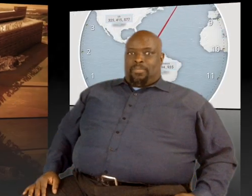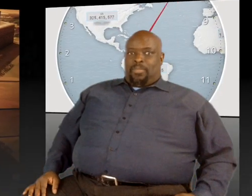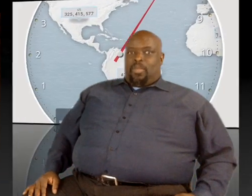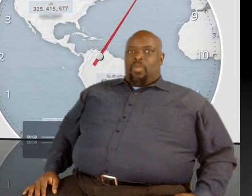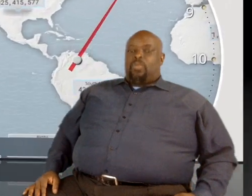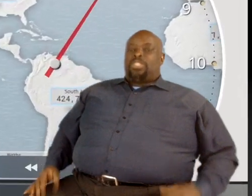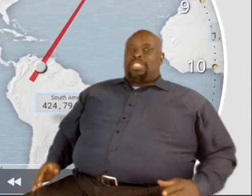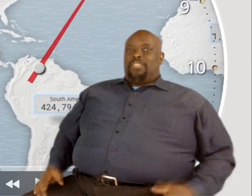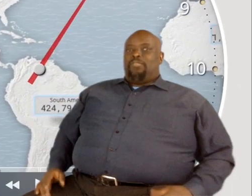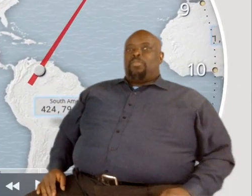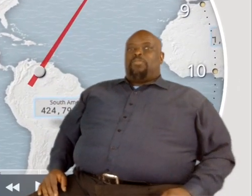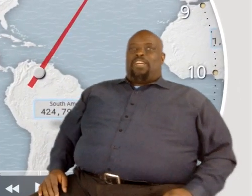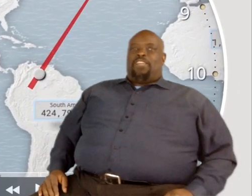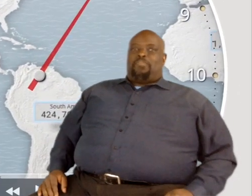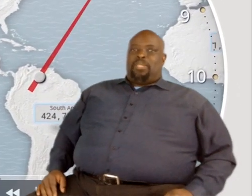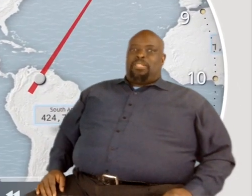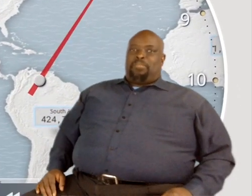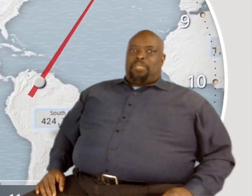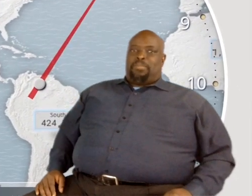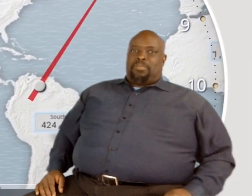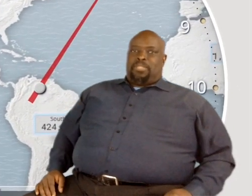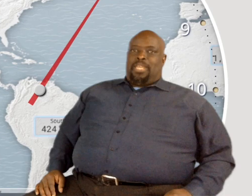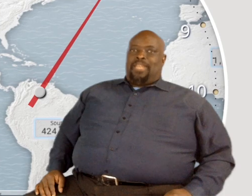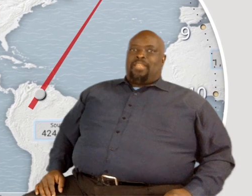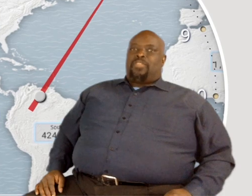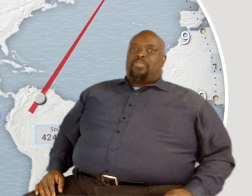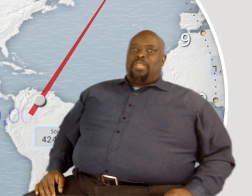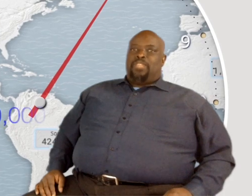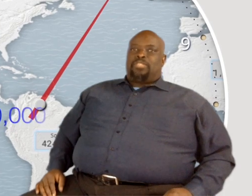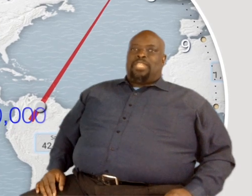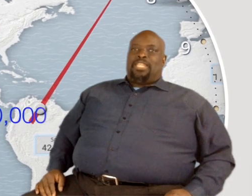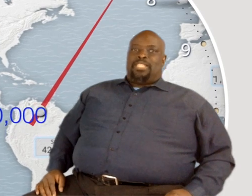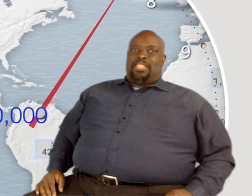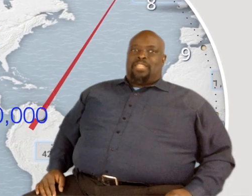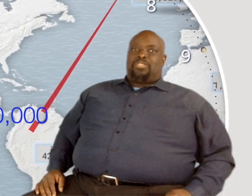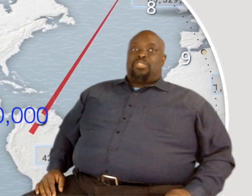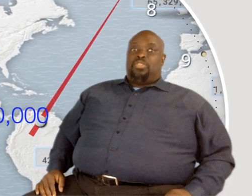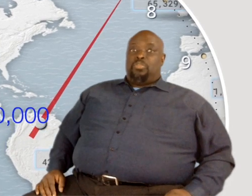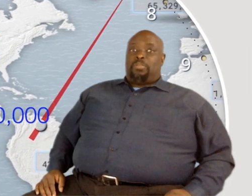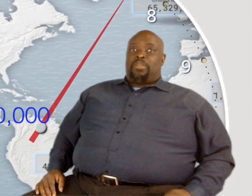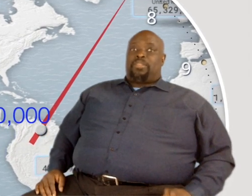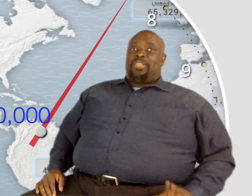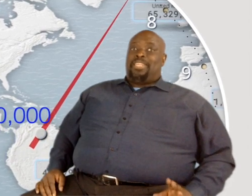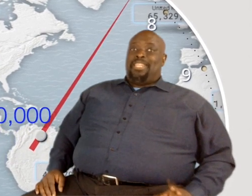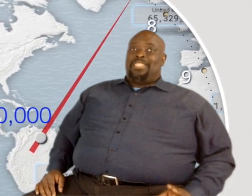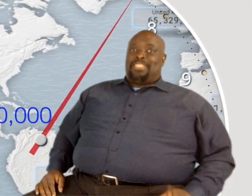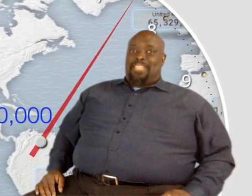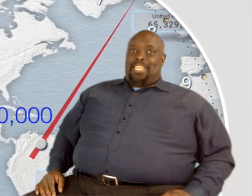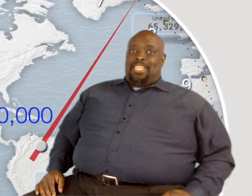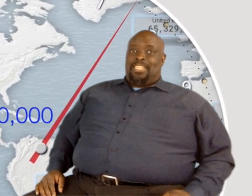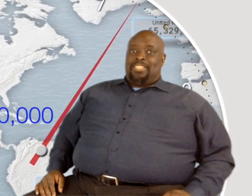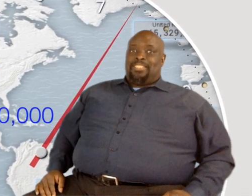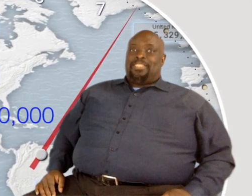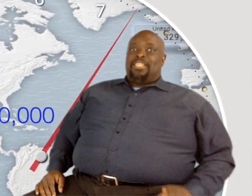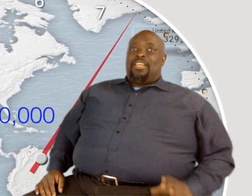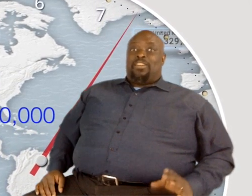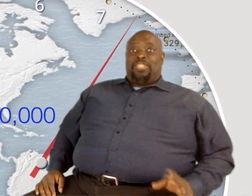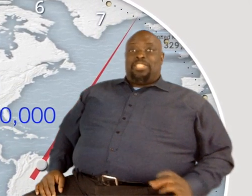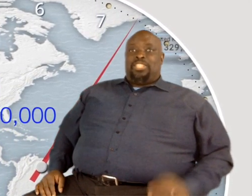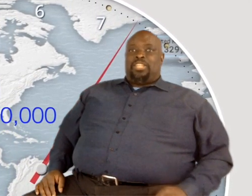With 7.5 billion people and 380,000 new births each day of each year,